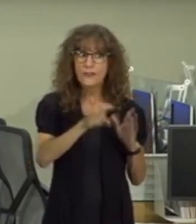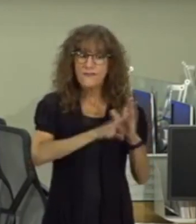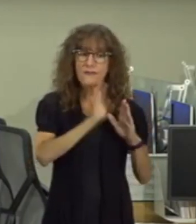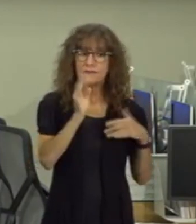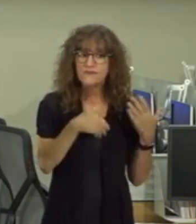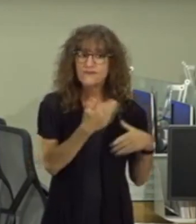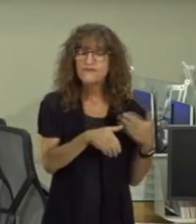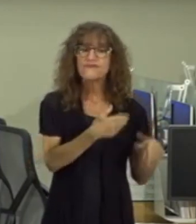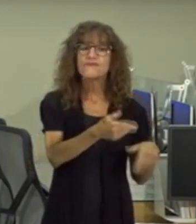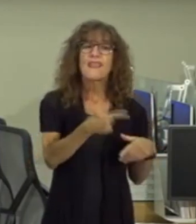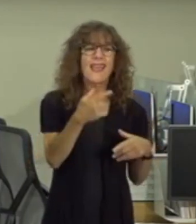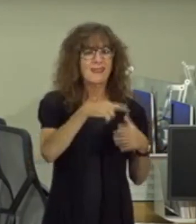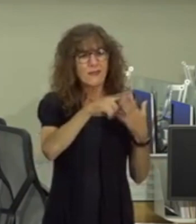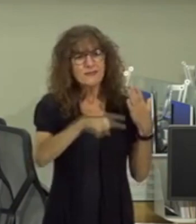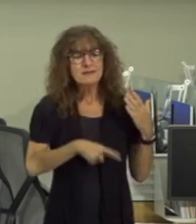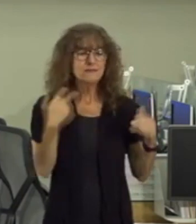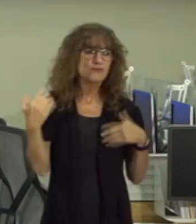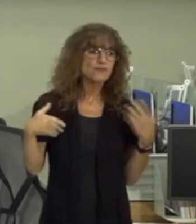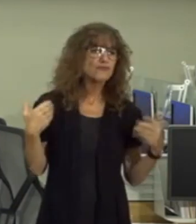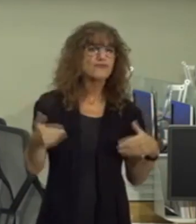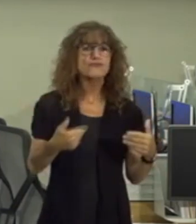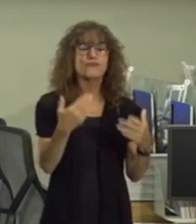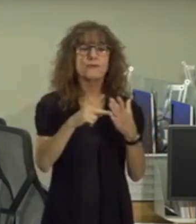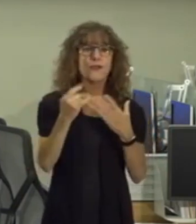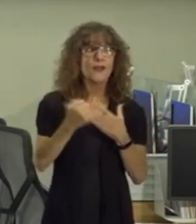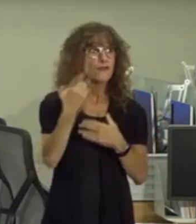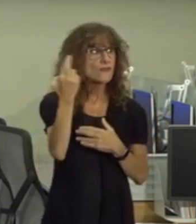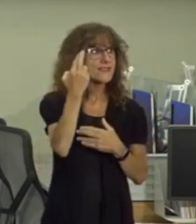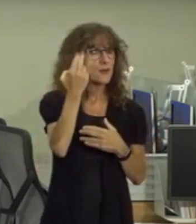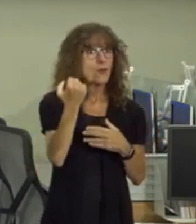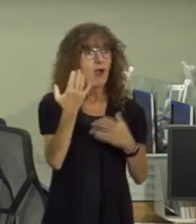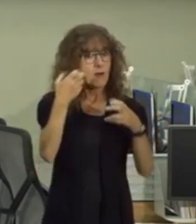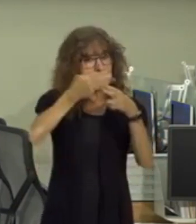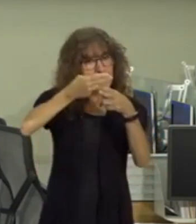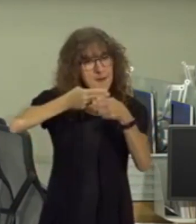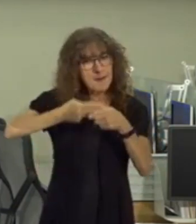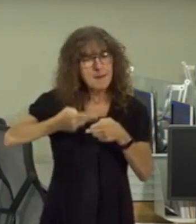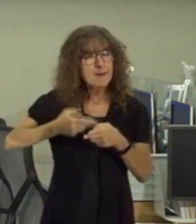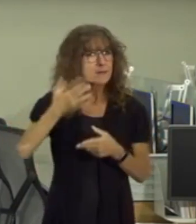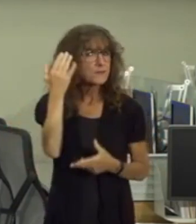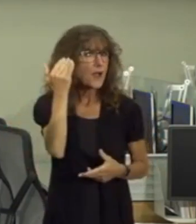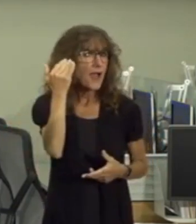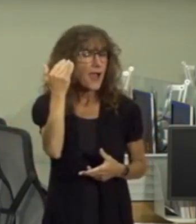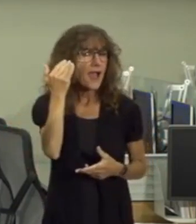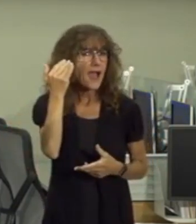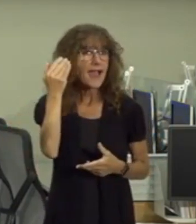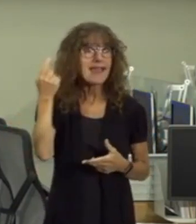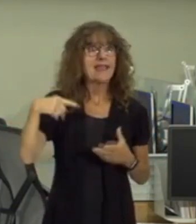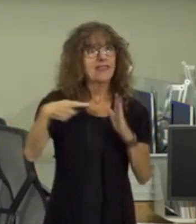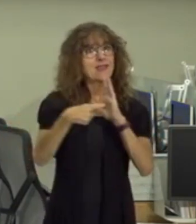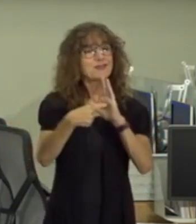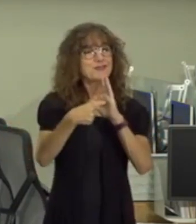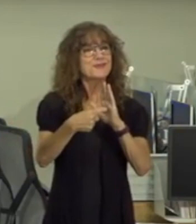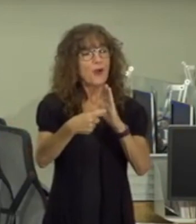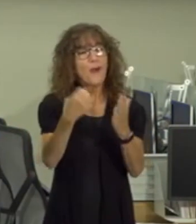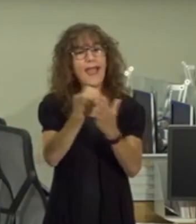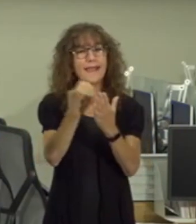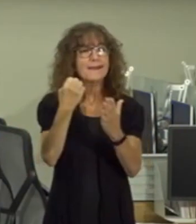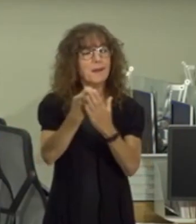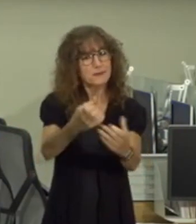beautifully and these ongoing projects the reason that i took time to mention them to you is they are a sign of economic